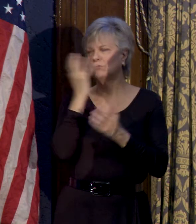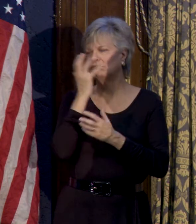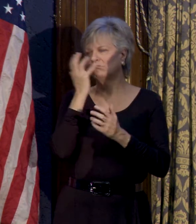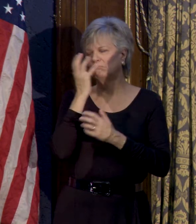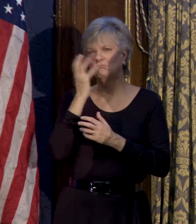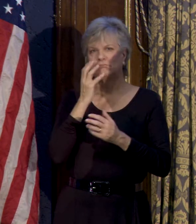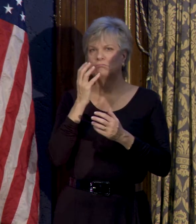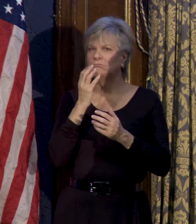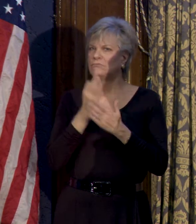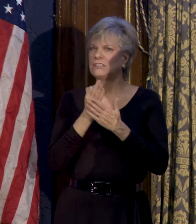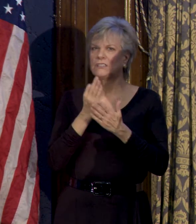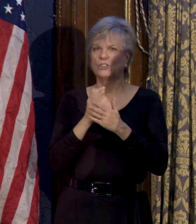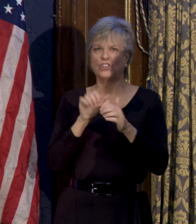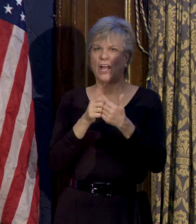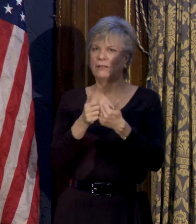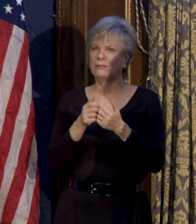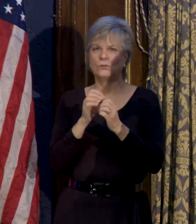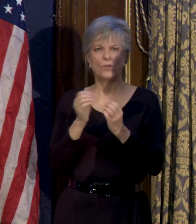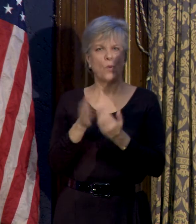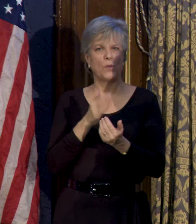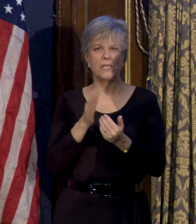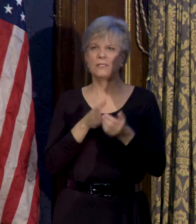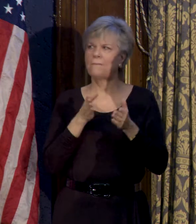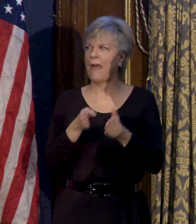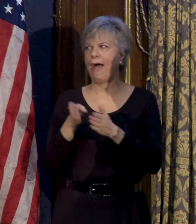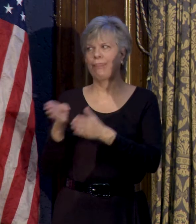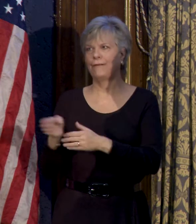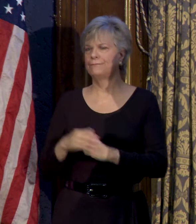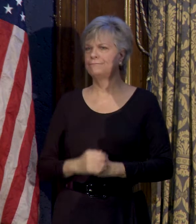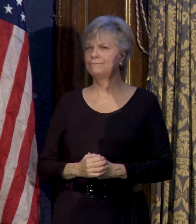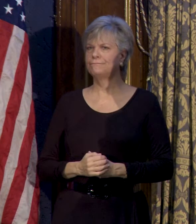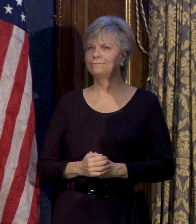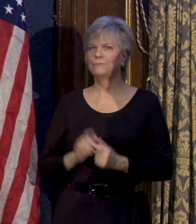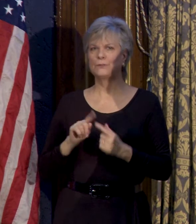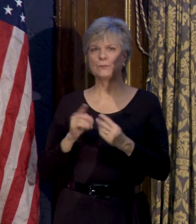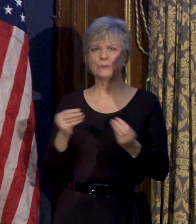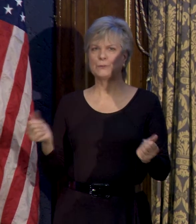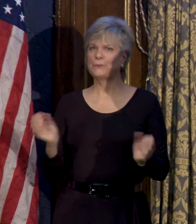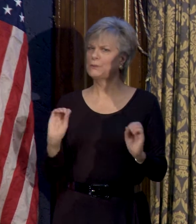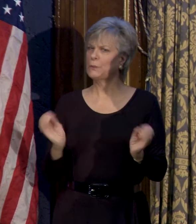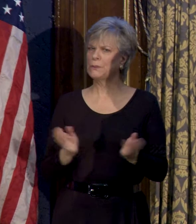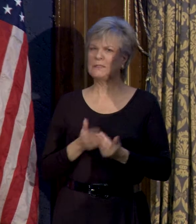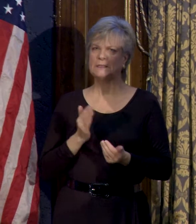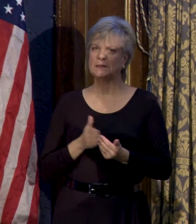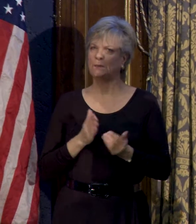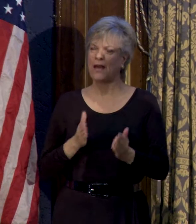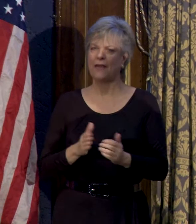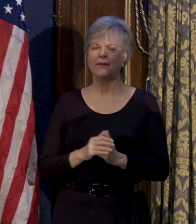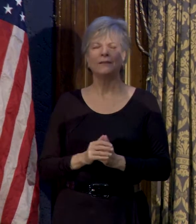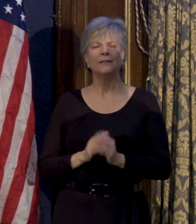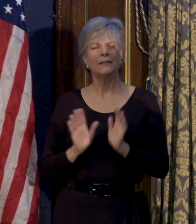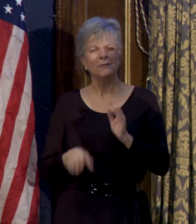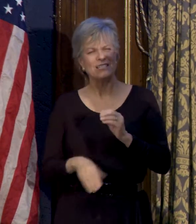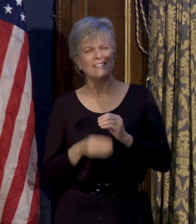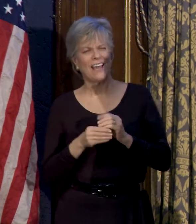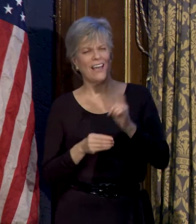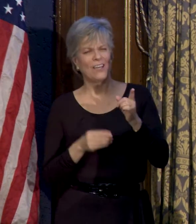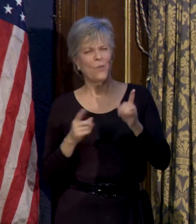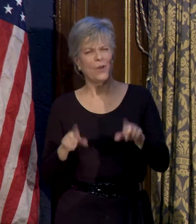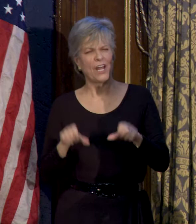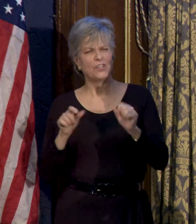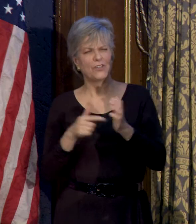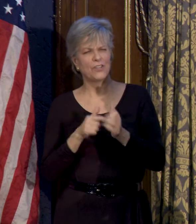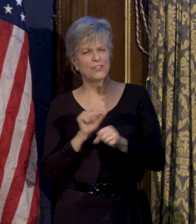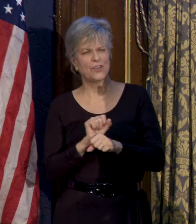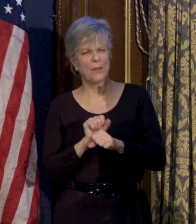there's no easy path to solution. And let me just say, when I took this